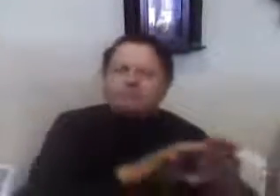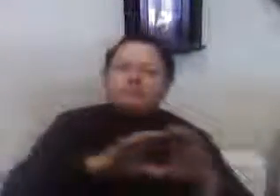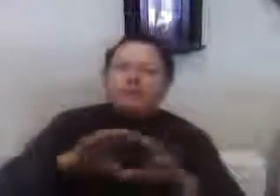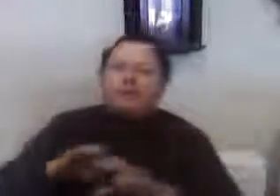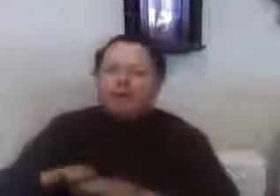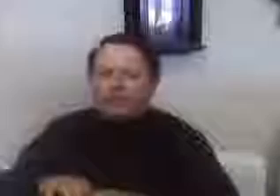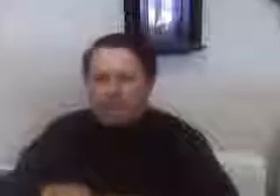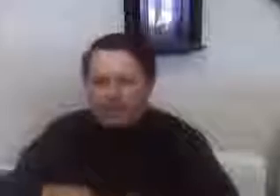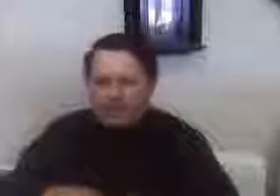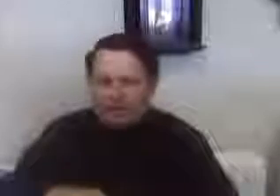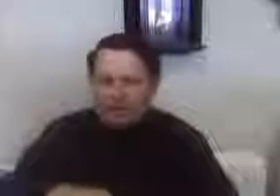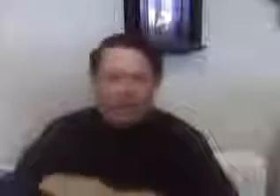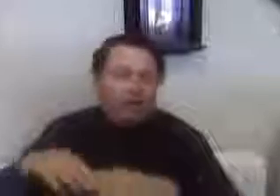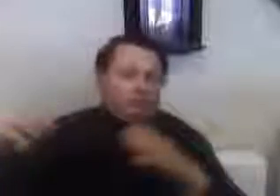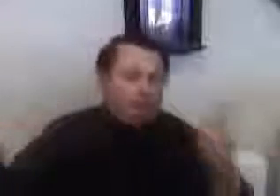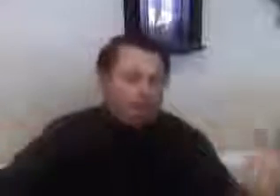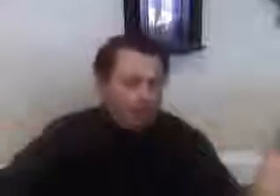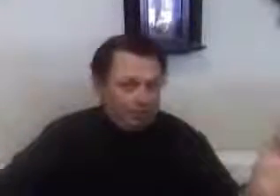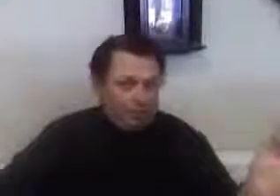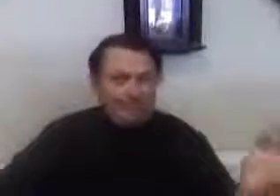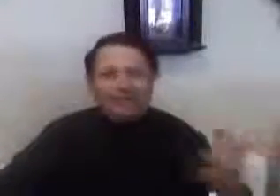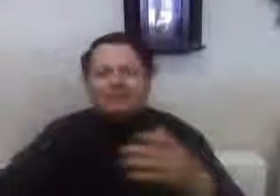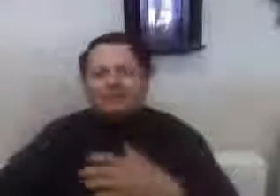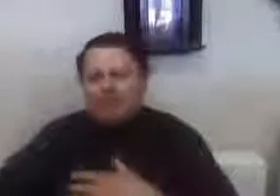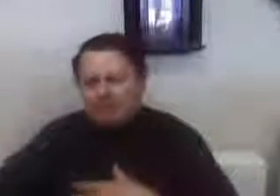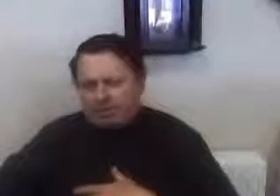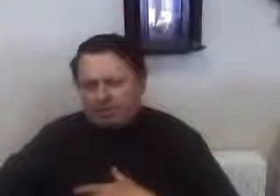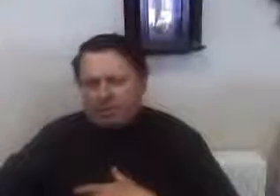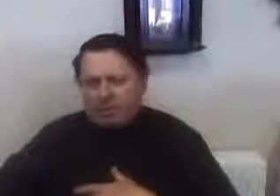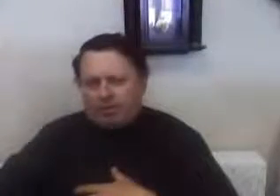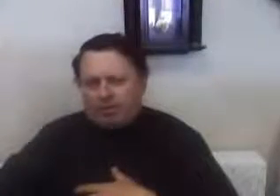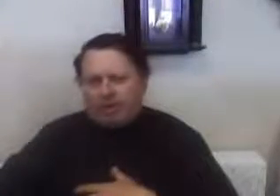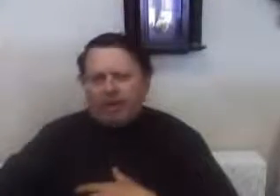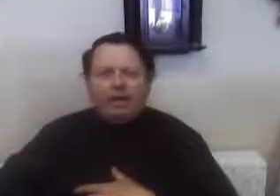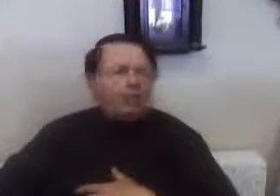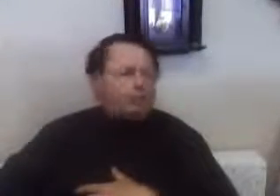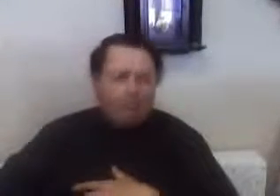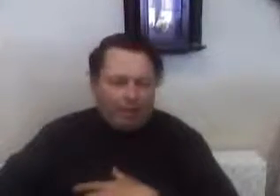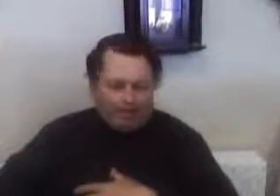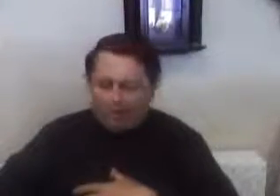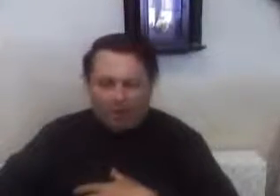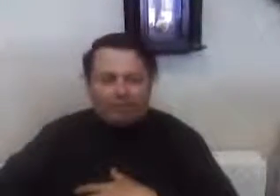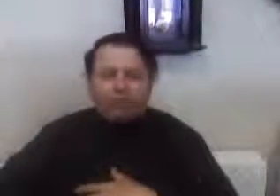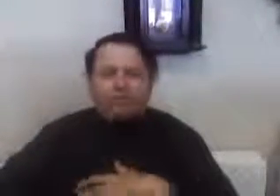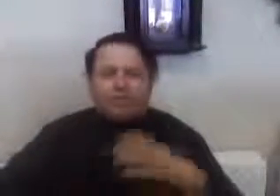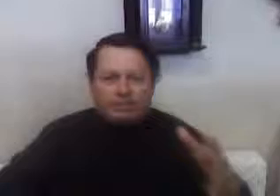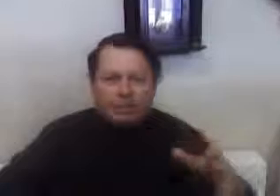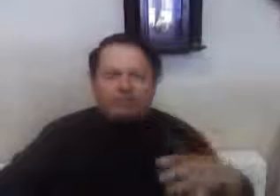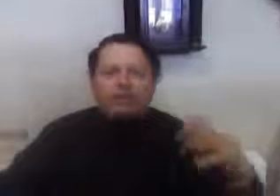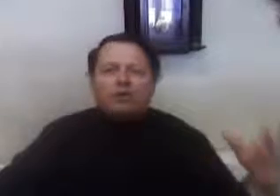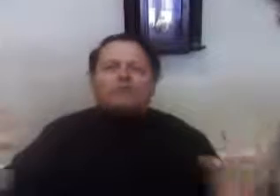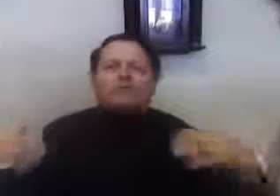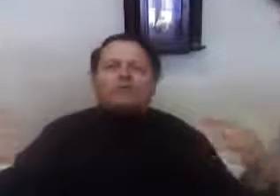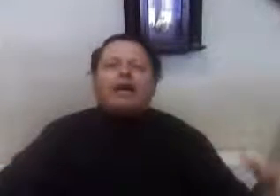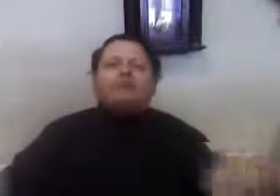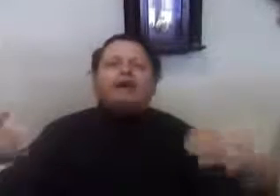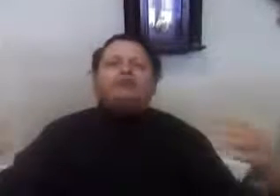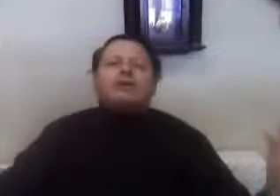You're thinking of Republic, Democrat, Democracy, etc. Those are types of